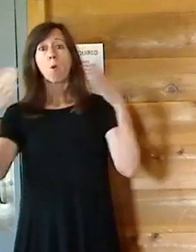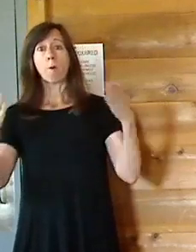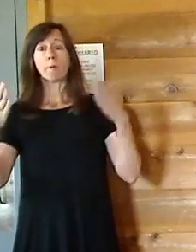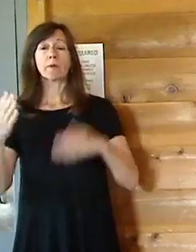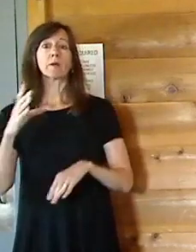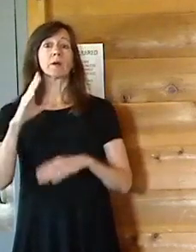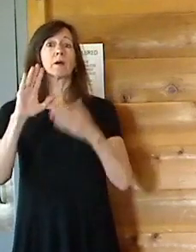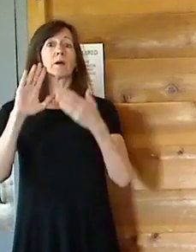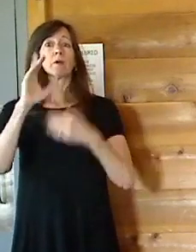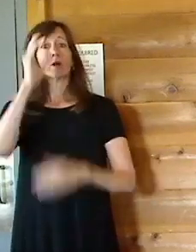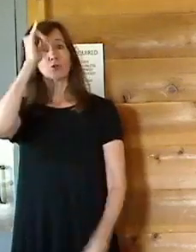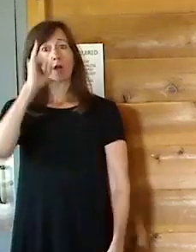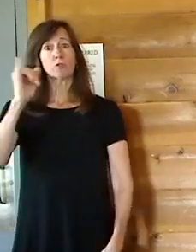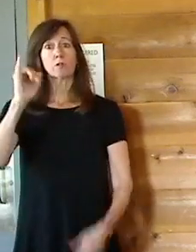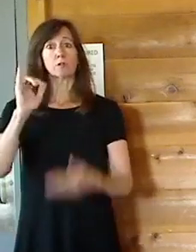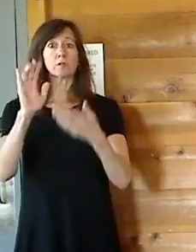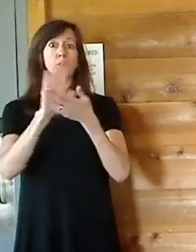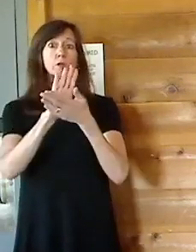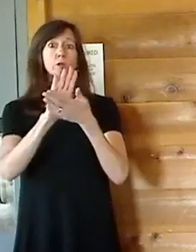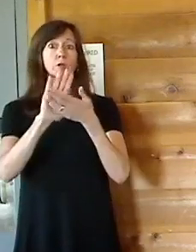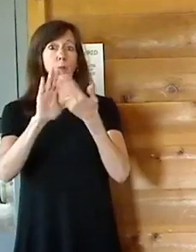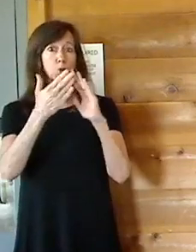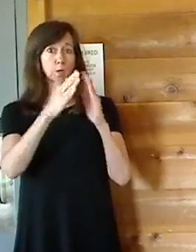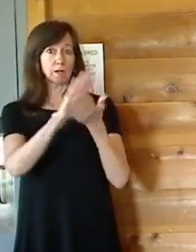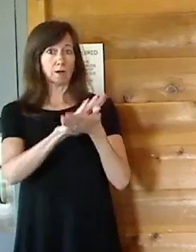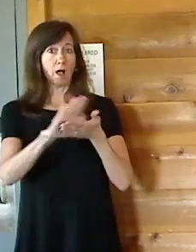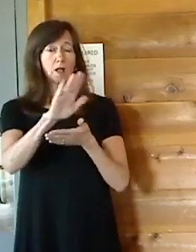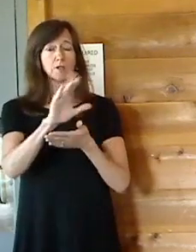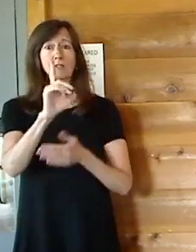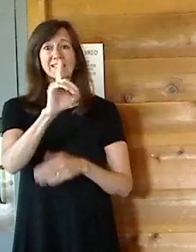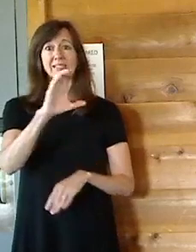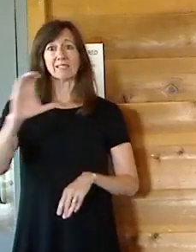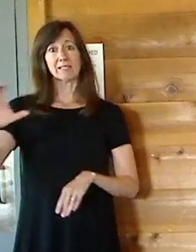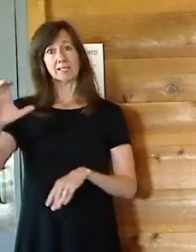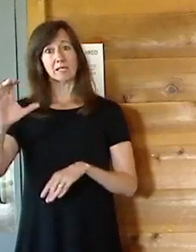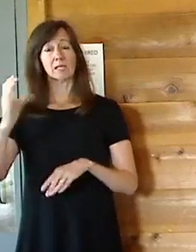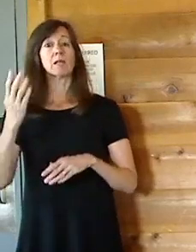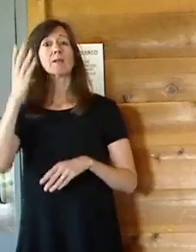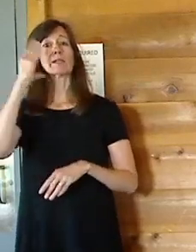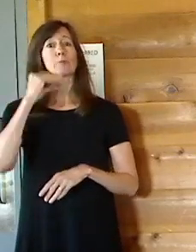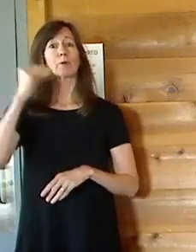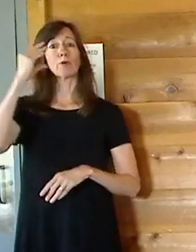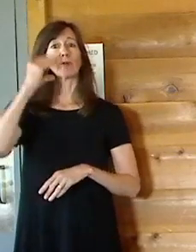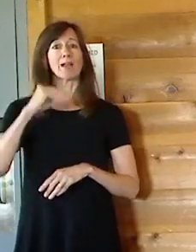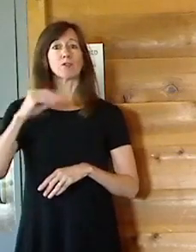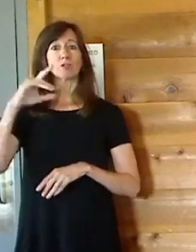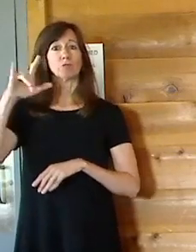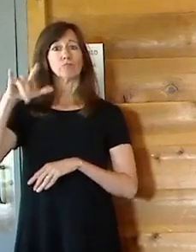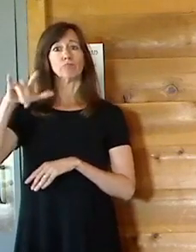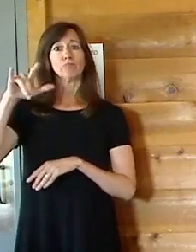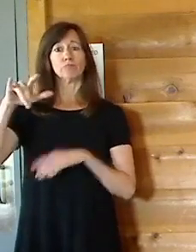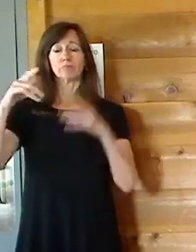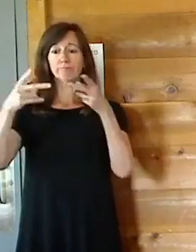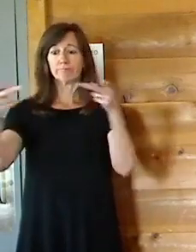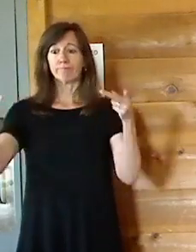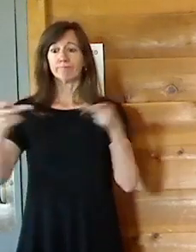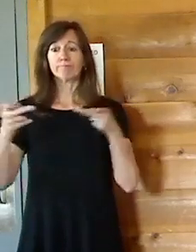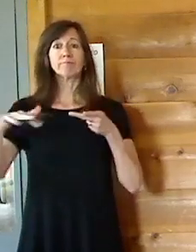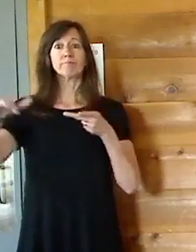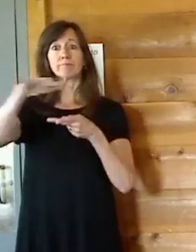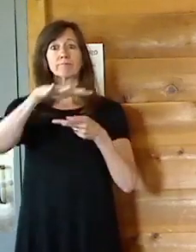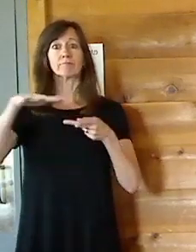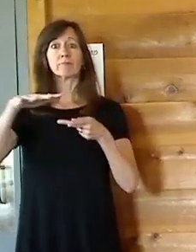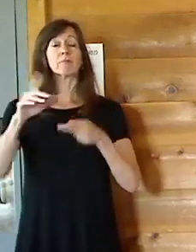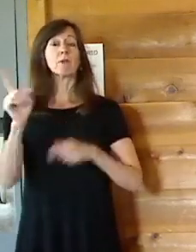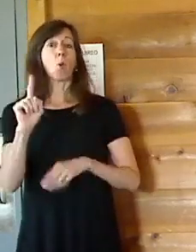experiential hangar. Very exciting. At the Hudson Valley Regional Airport in the town of Wappinger.